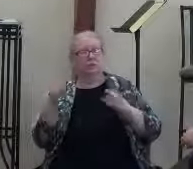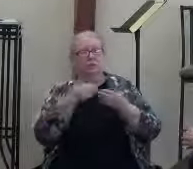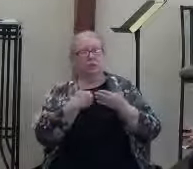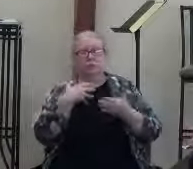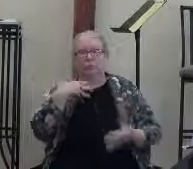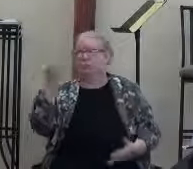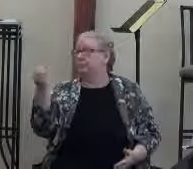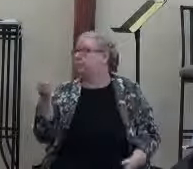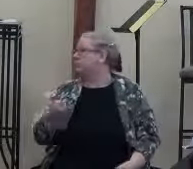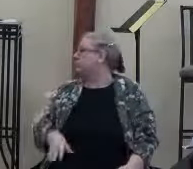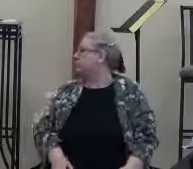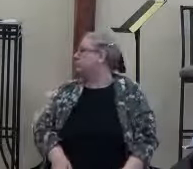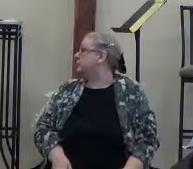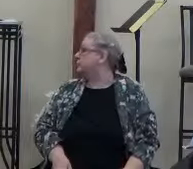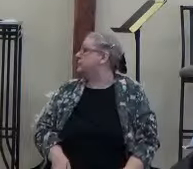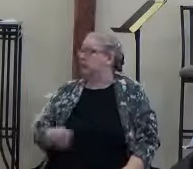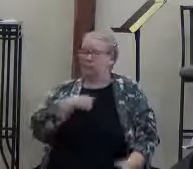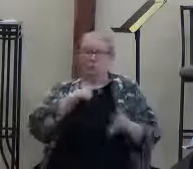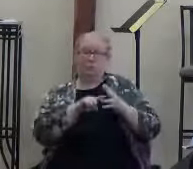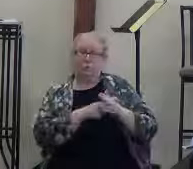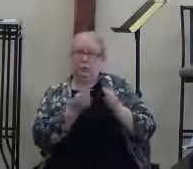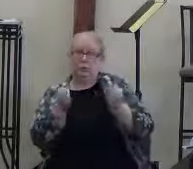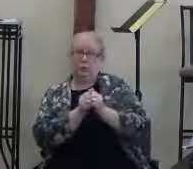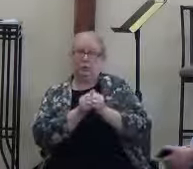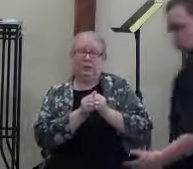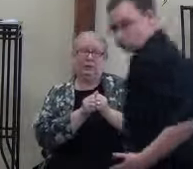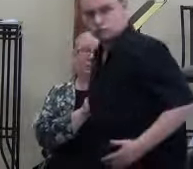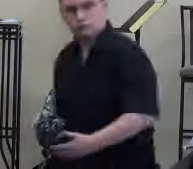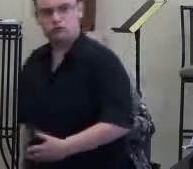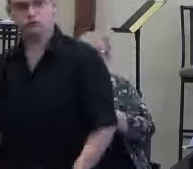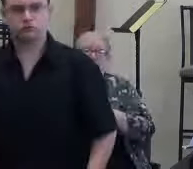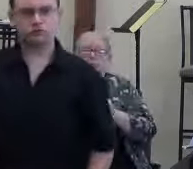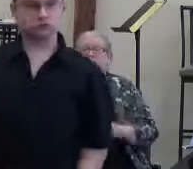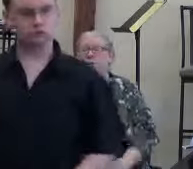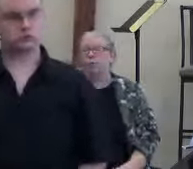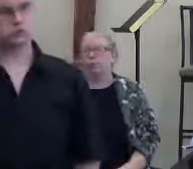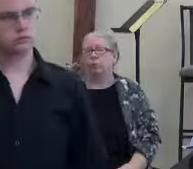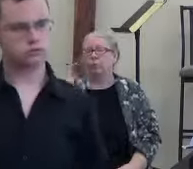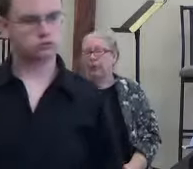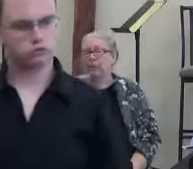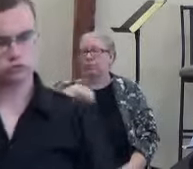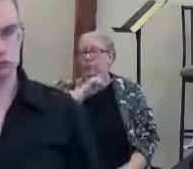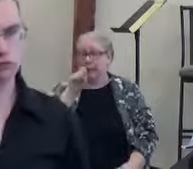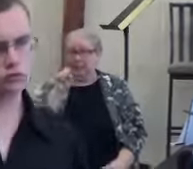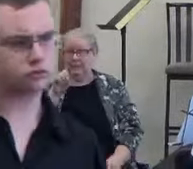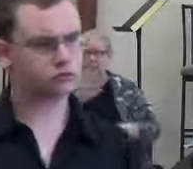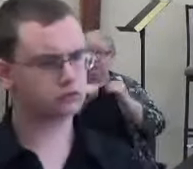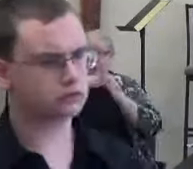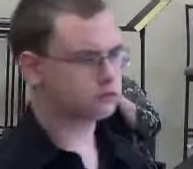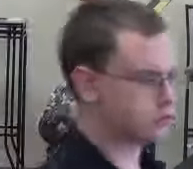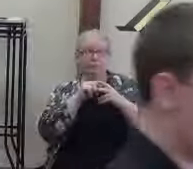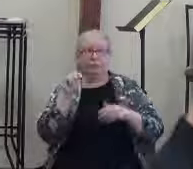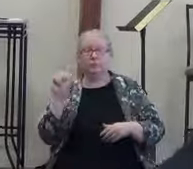I'm going to start with this, so we'll finish with it. There's a ramp that we need to build really bad Tuesday